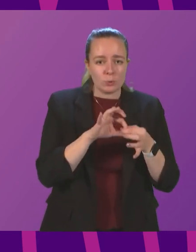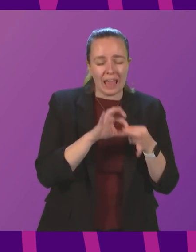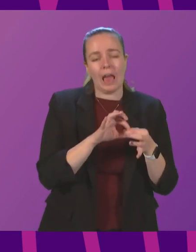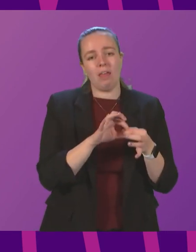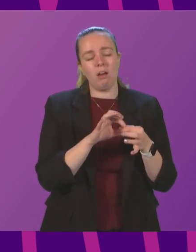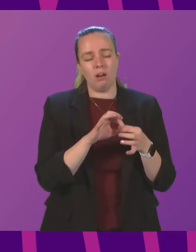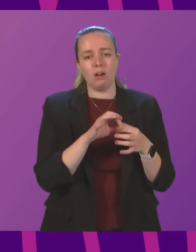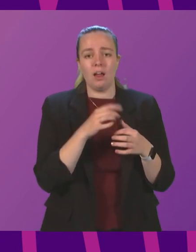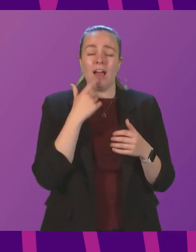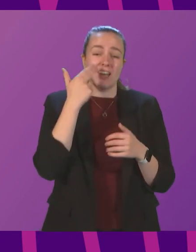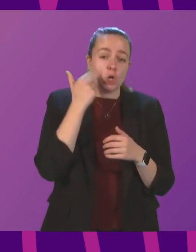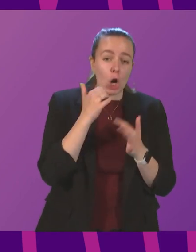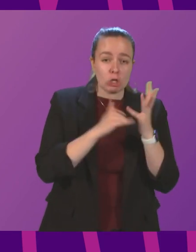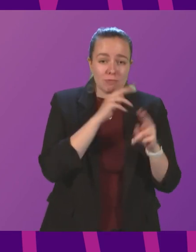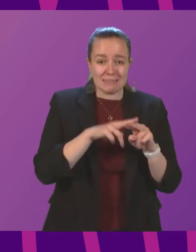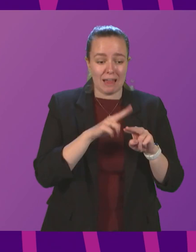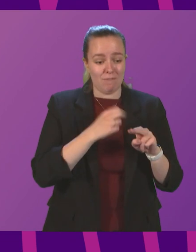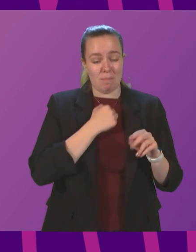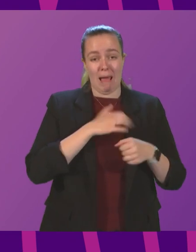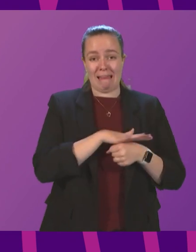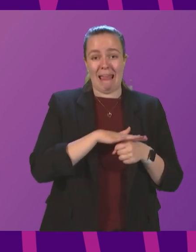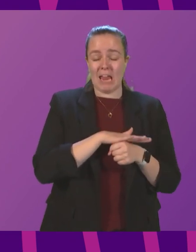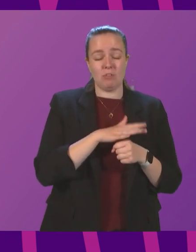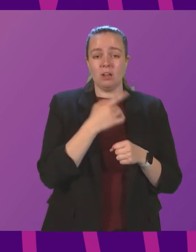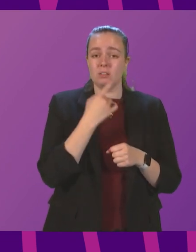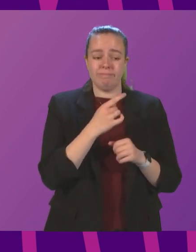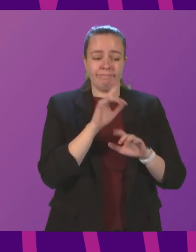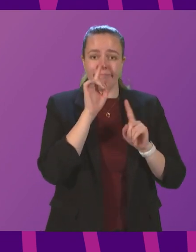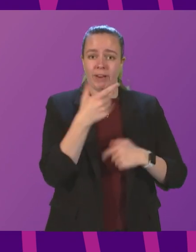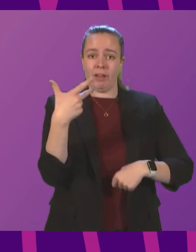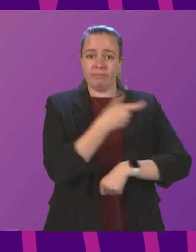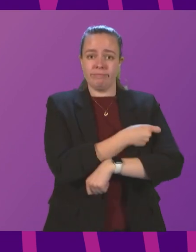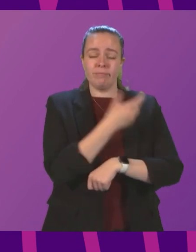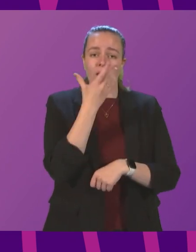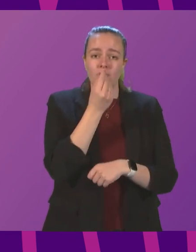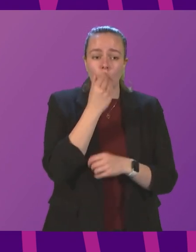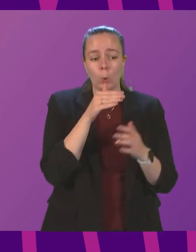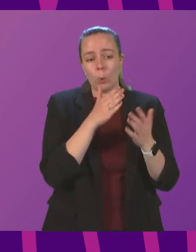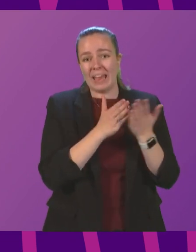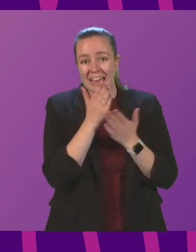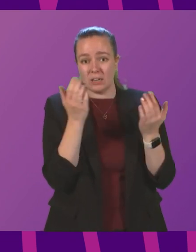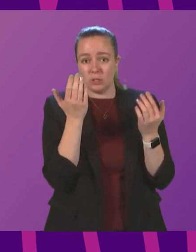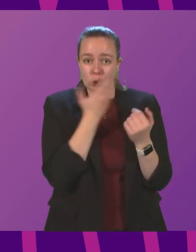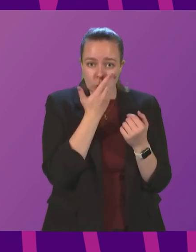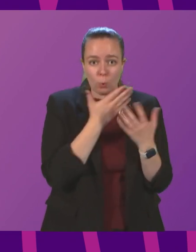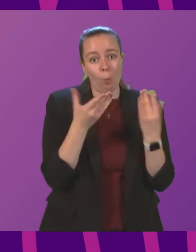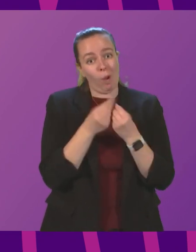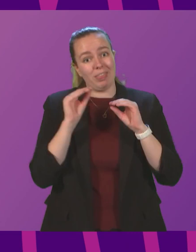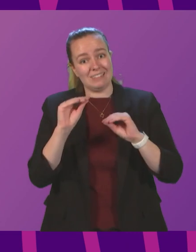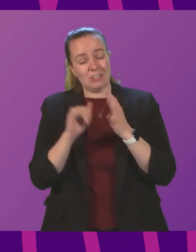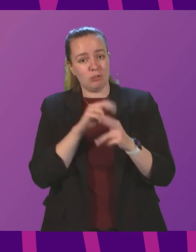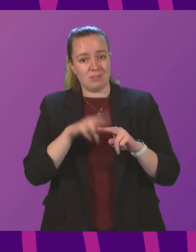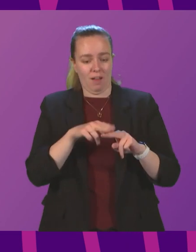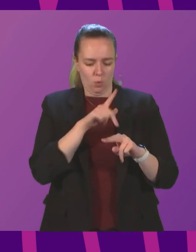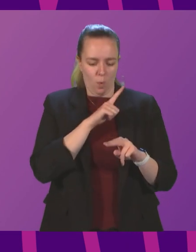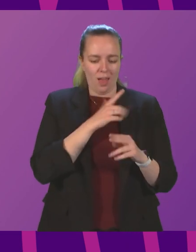transport. And indeed, nursery staff in my region were told that they won't be vaccinated for flu in school, along with the teaching staff, as they work in a separate